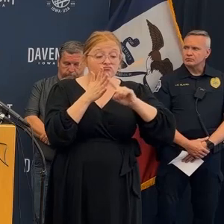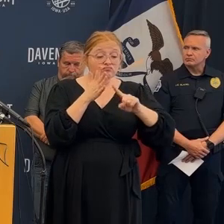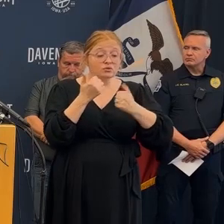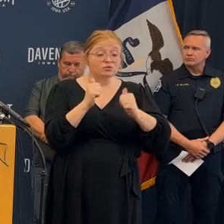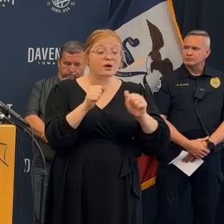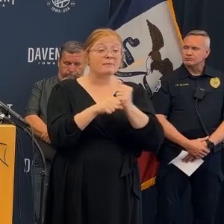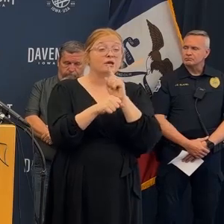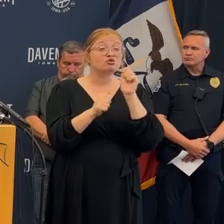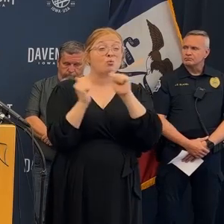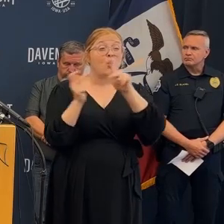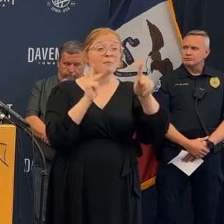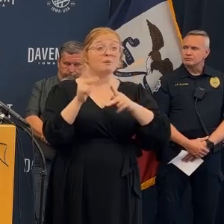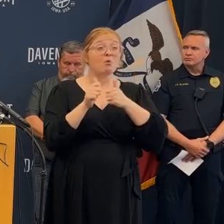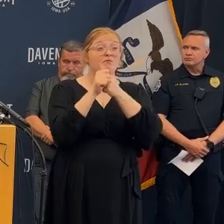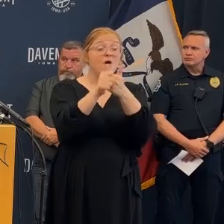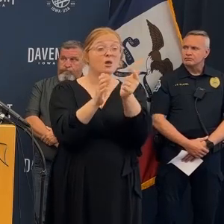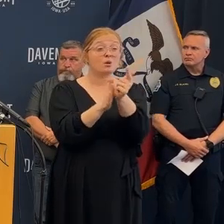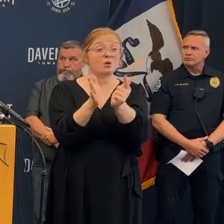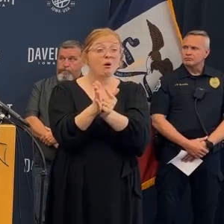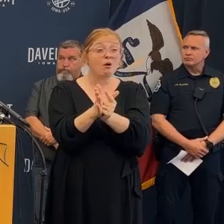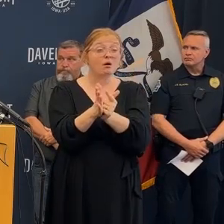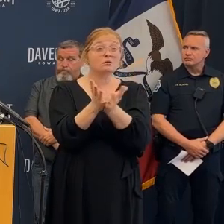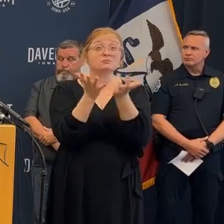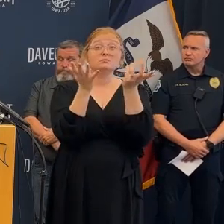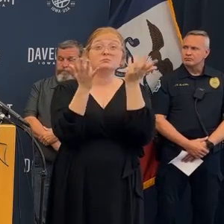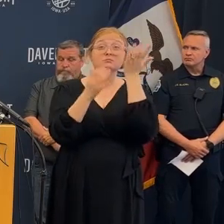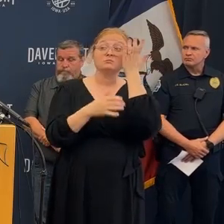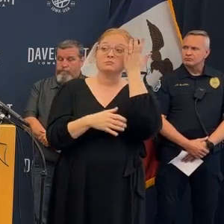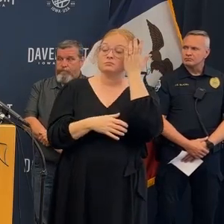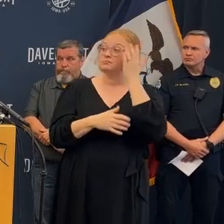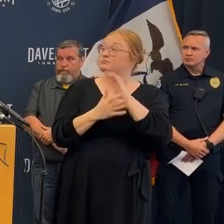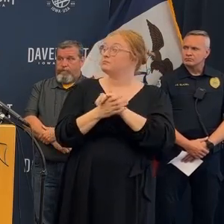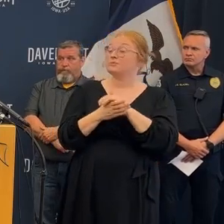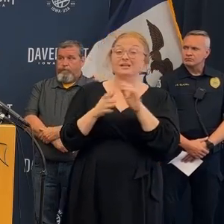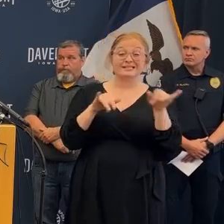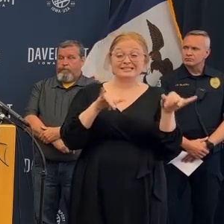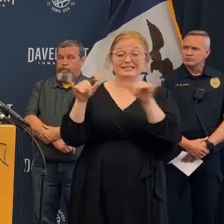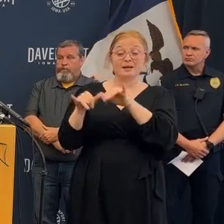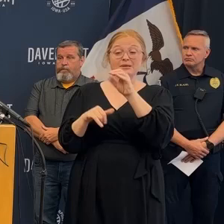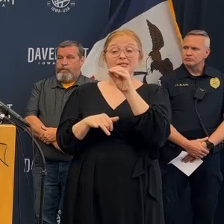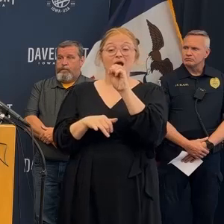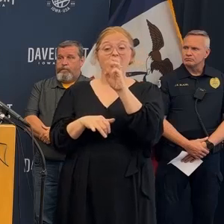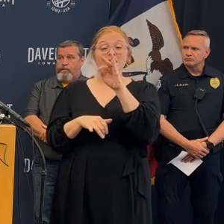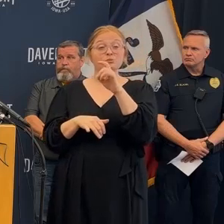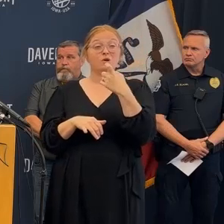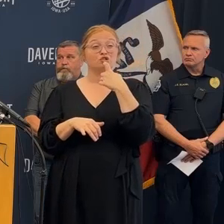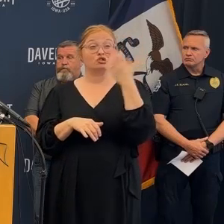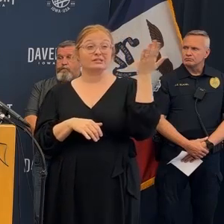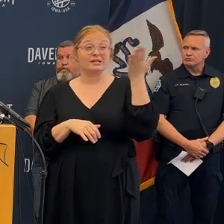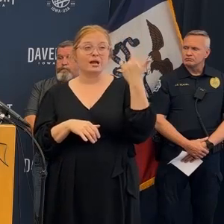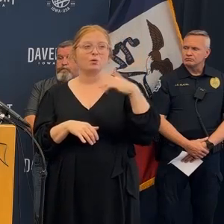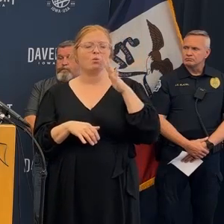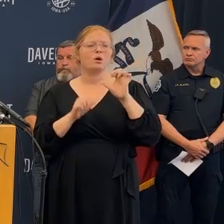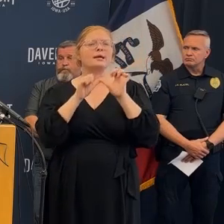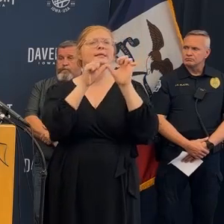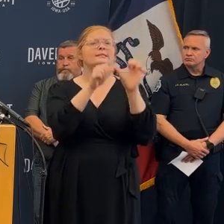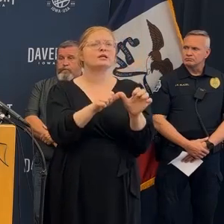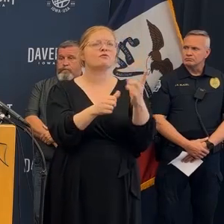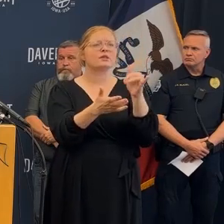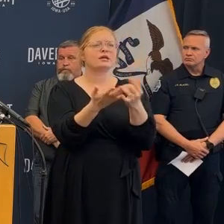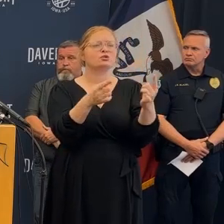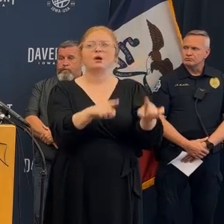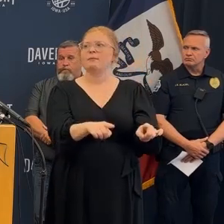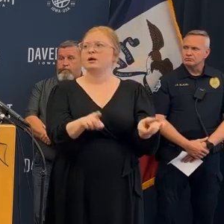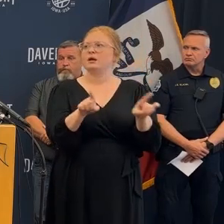can to try and ensure safety we require things like engineering reports as soon as